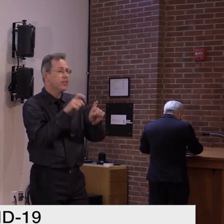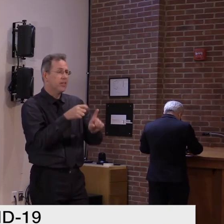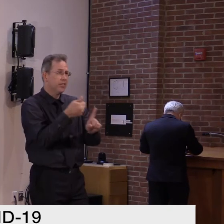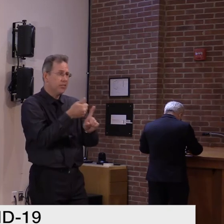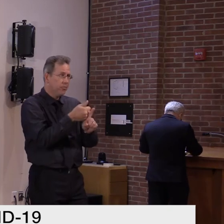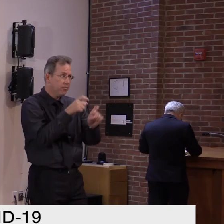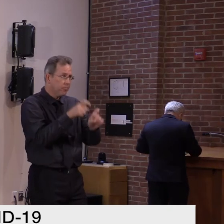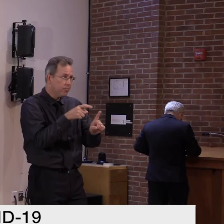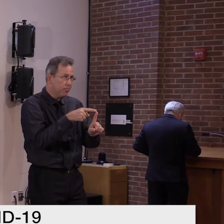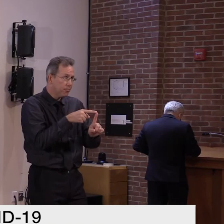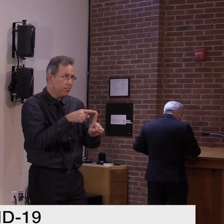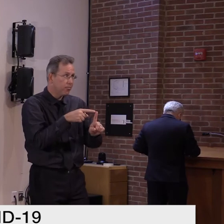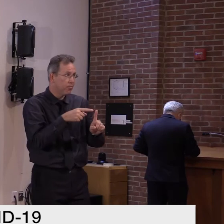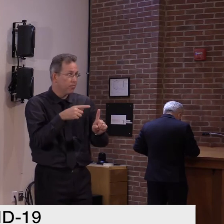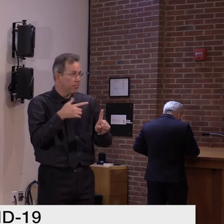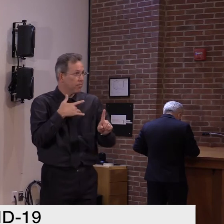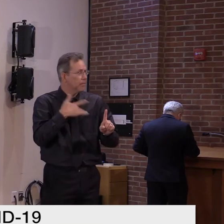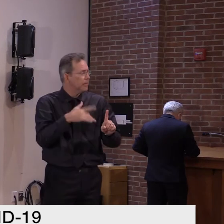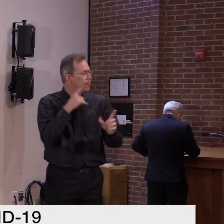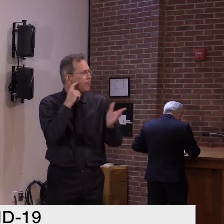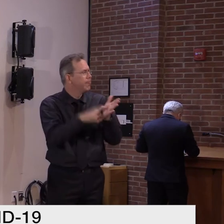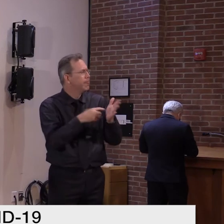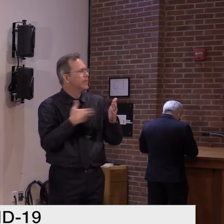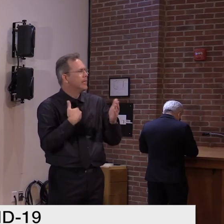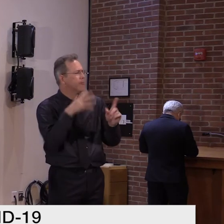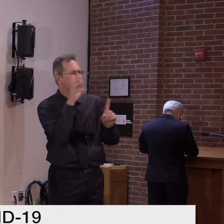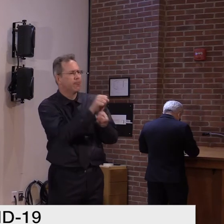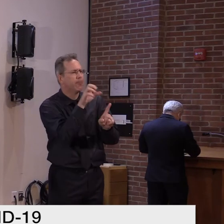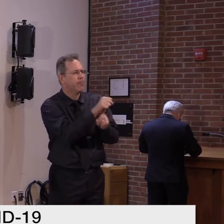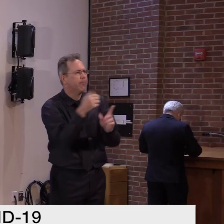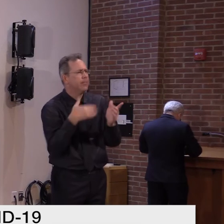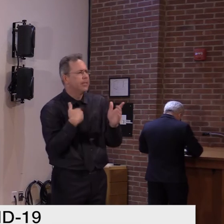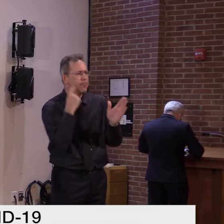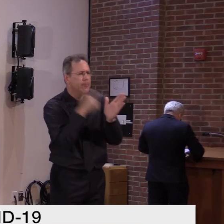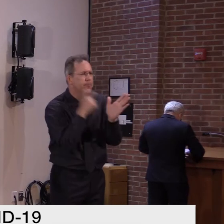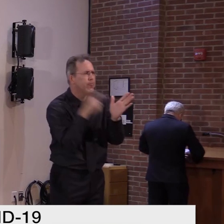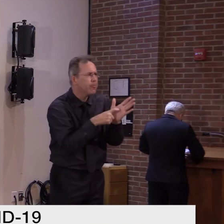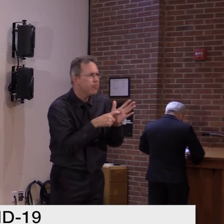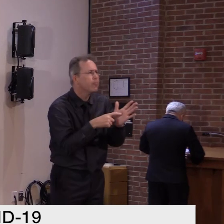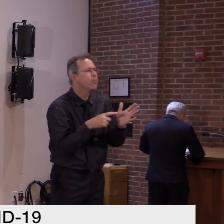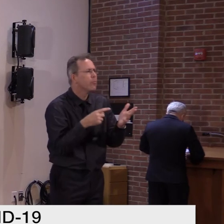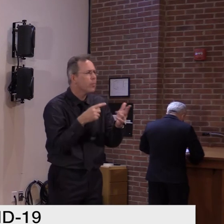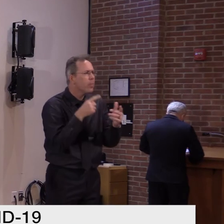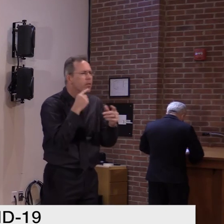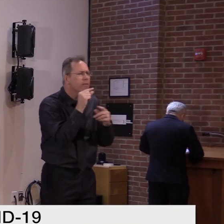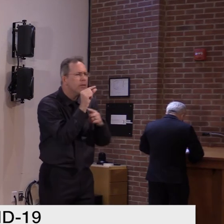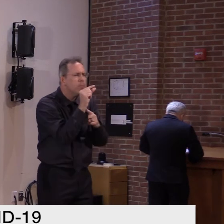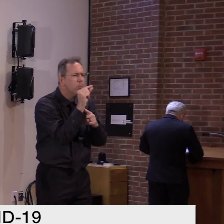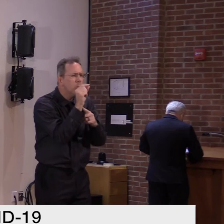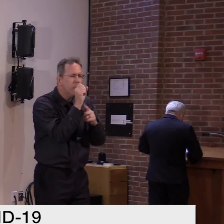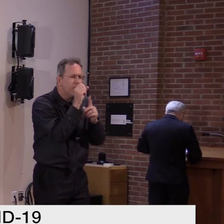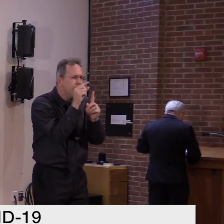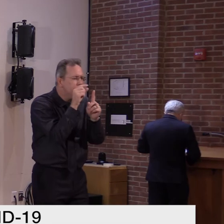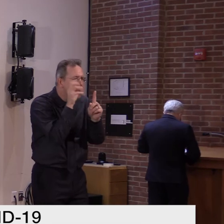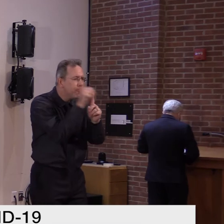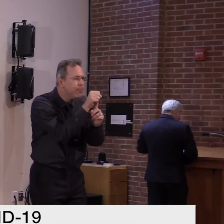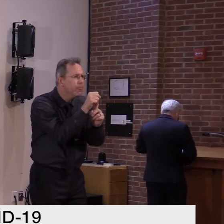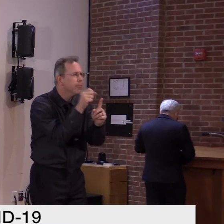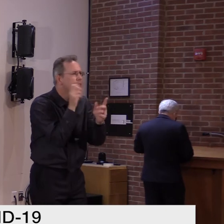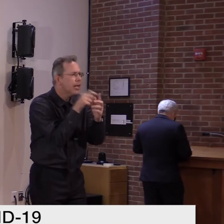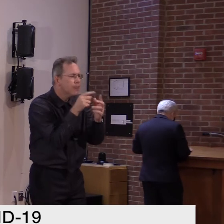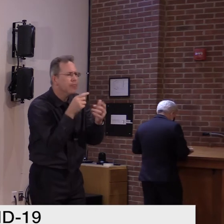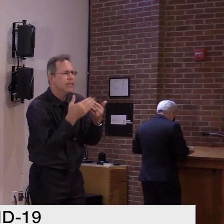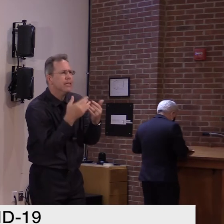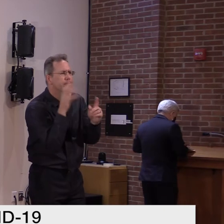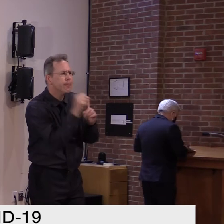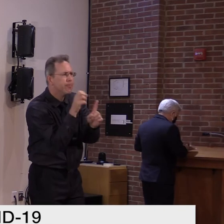finding particles of the virus's nucleic acid, the viral RNA, so it does just that,